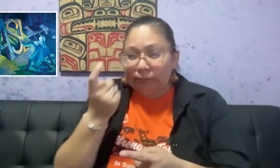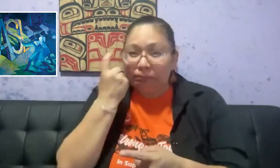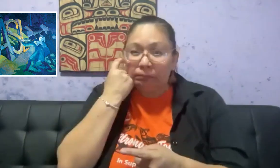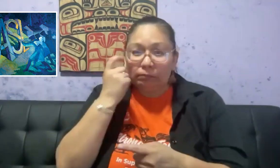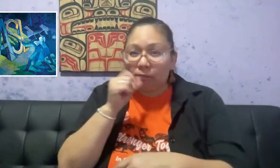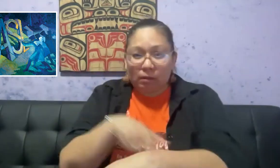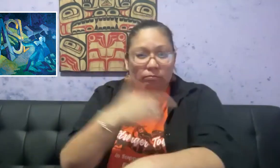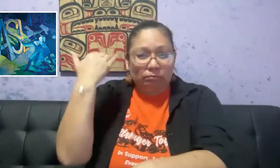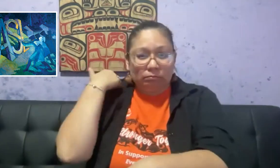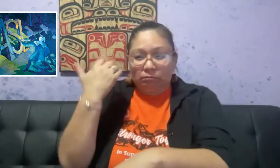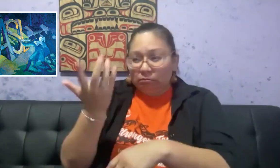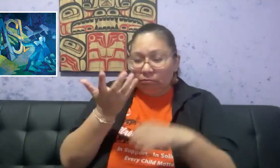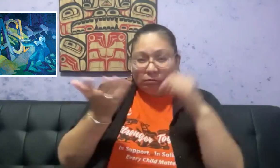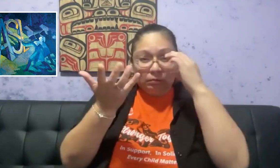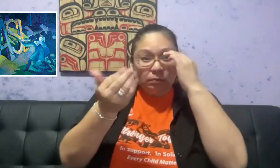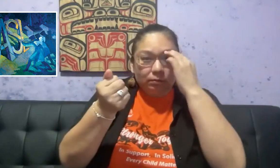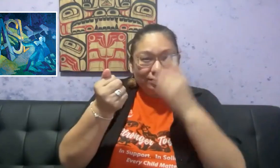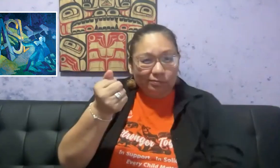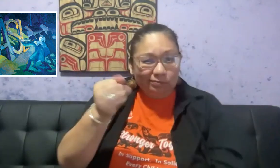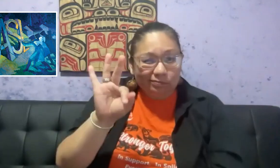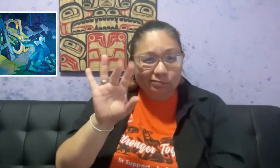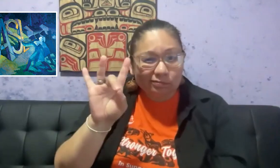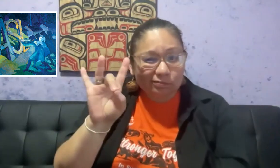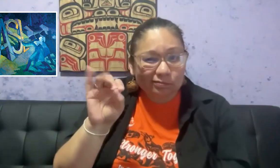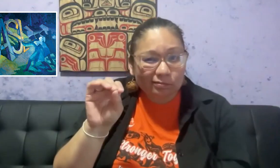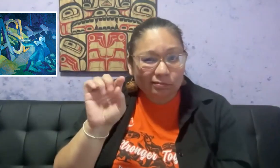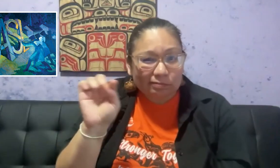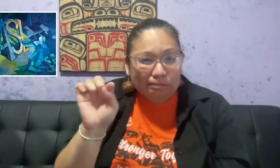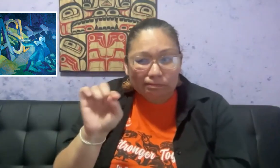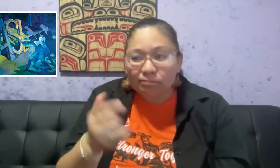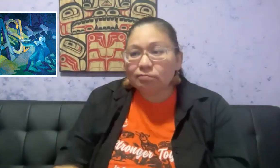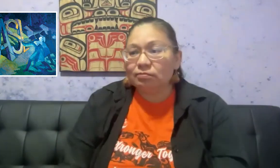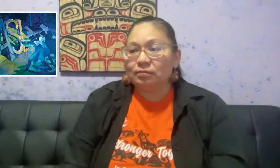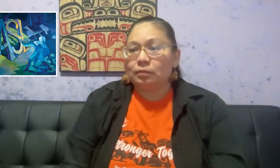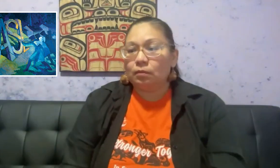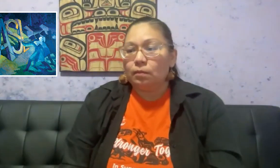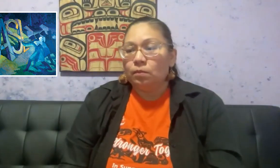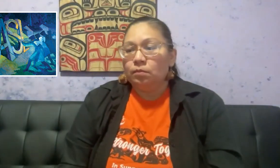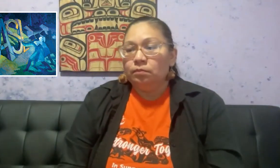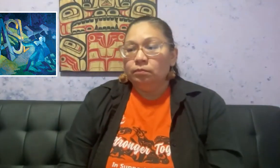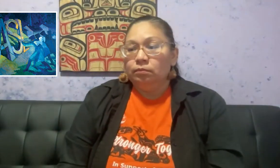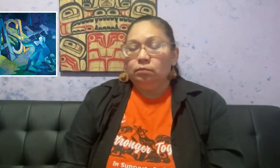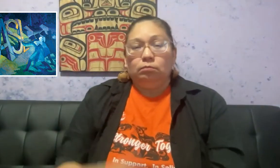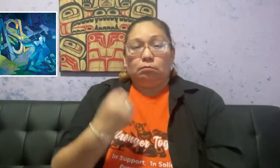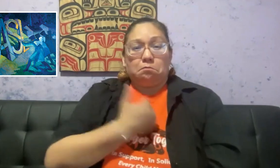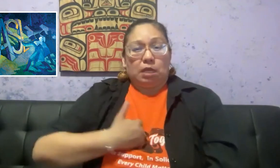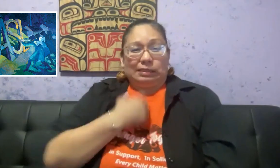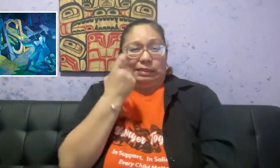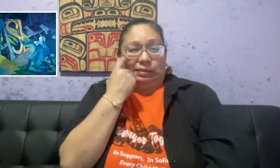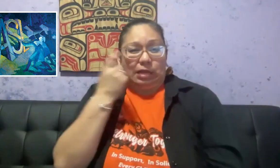They were forbidden to use any sign language and that law continued on for a hundred years and was reviewed back in